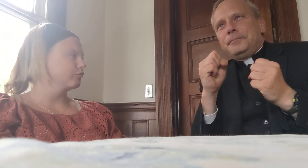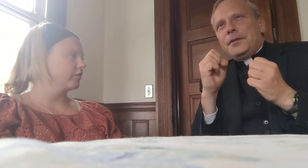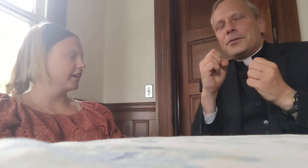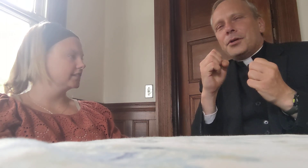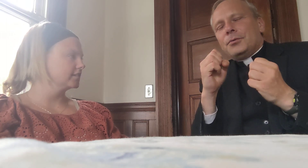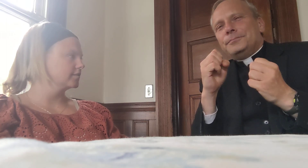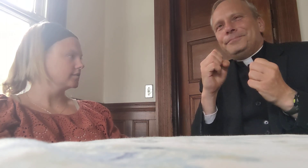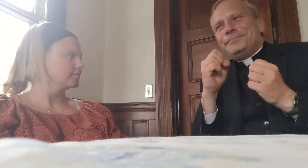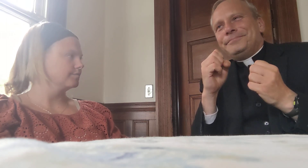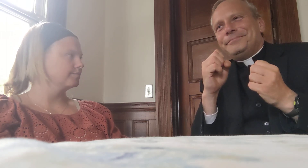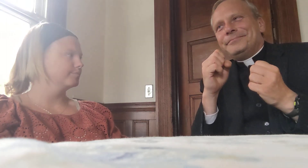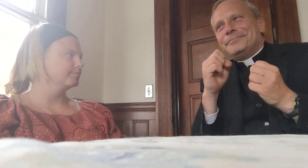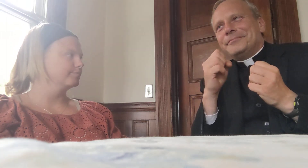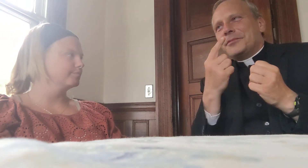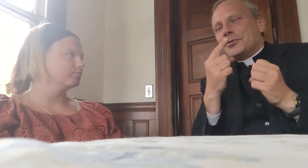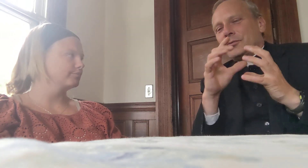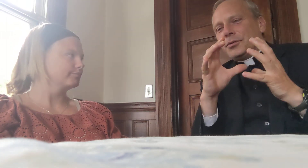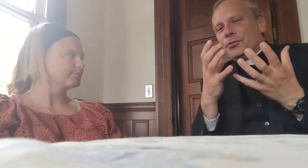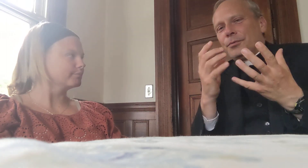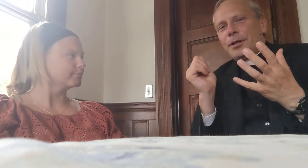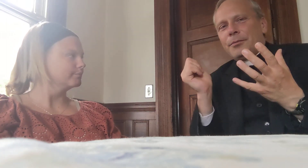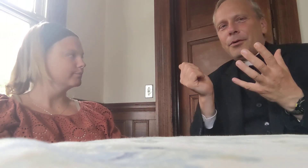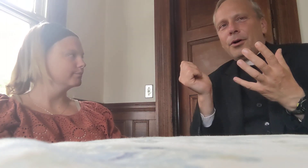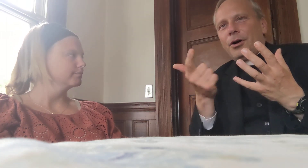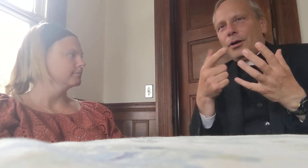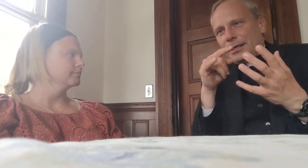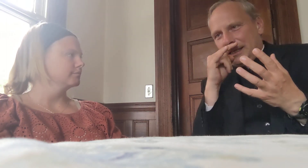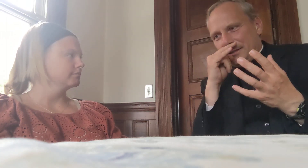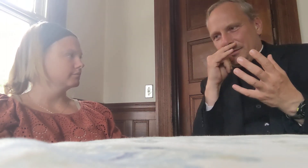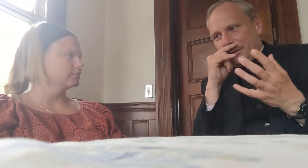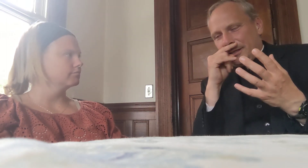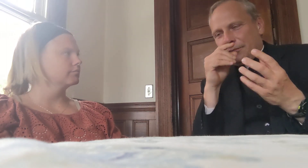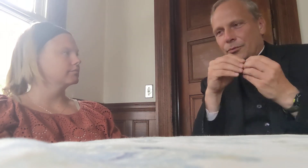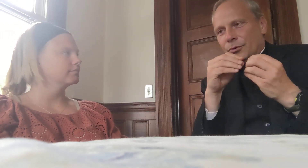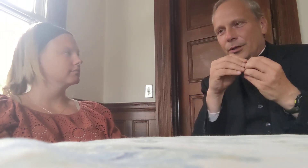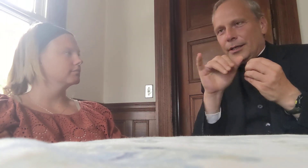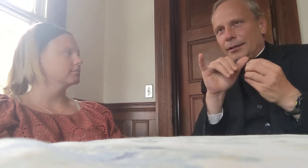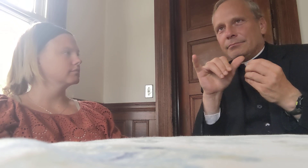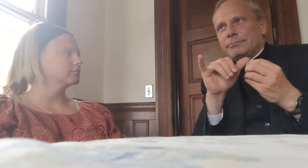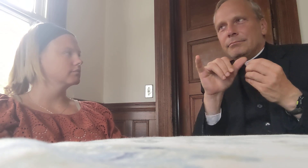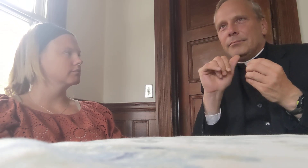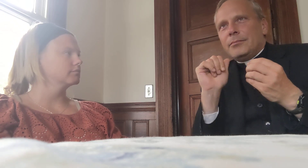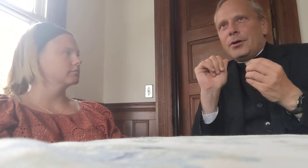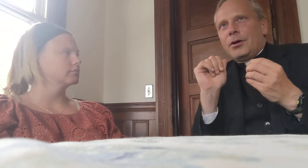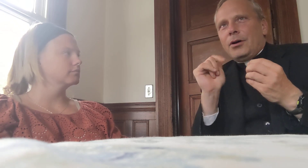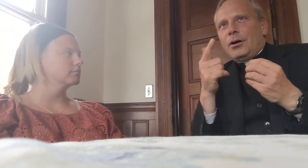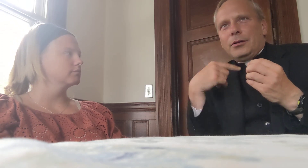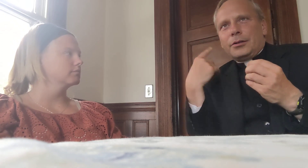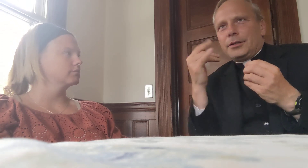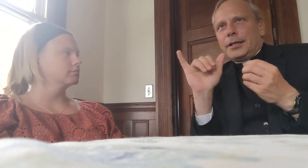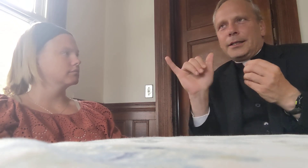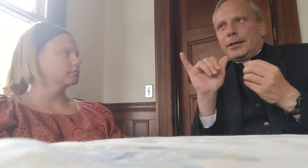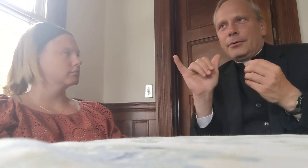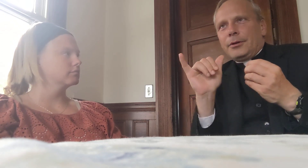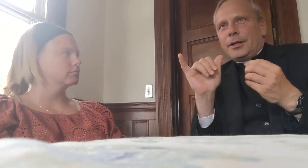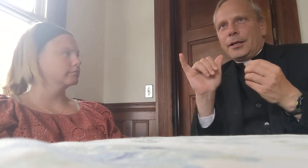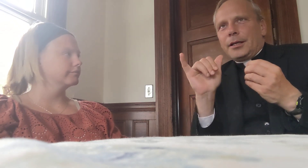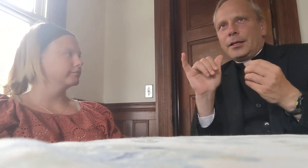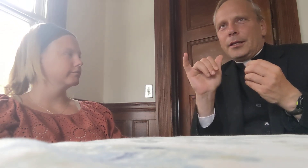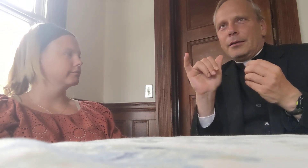so, there was one group, and they were all kids who were like, more like, all looked like they were like, on the,